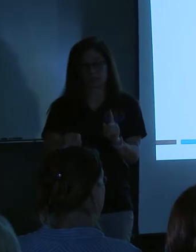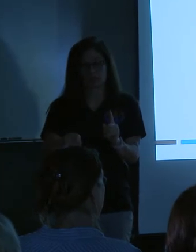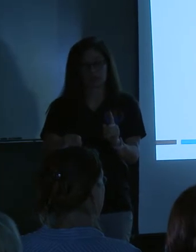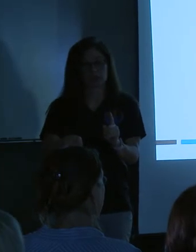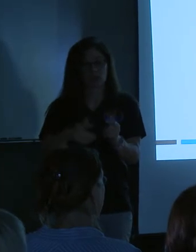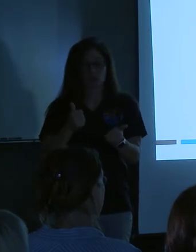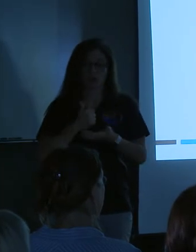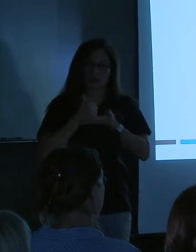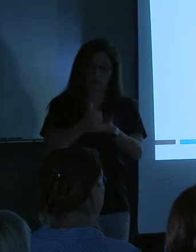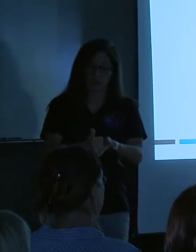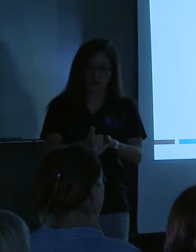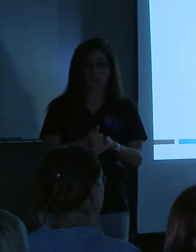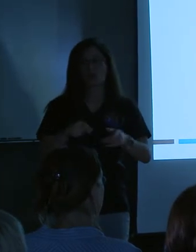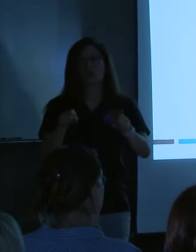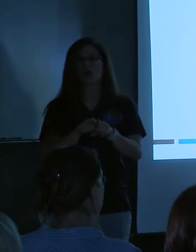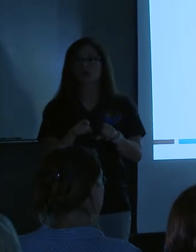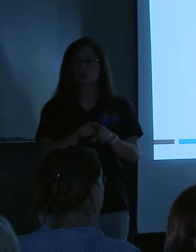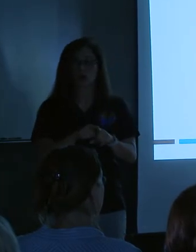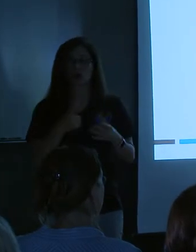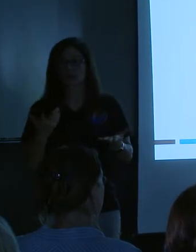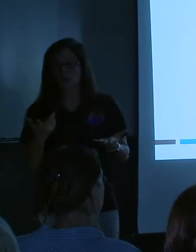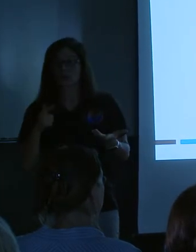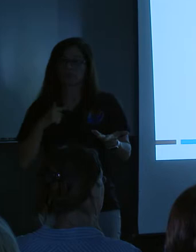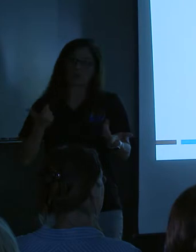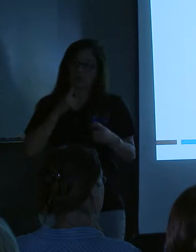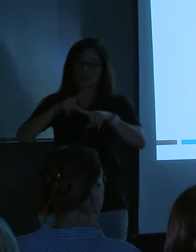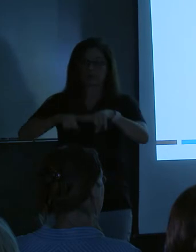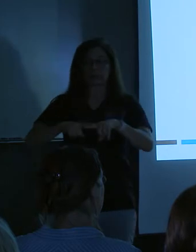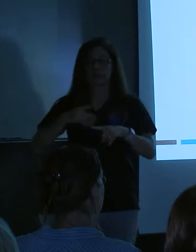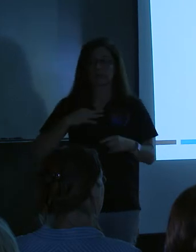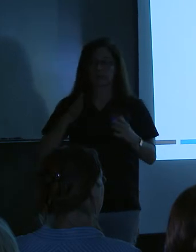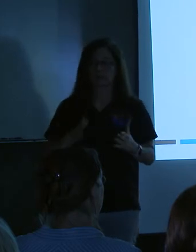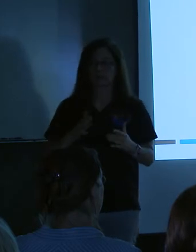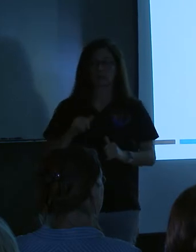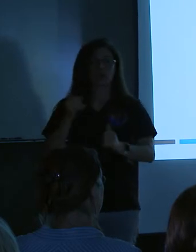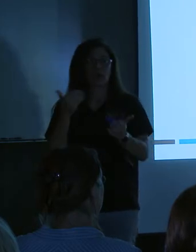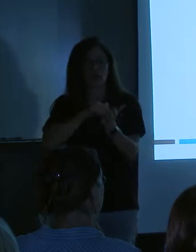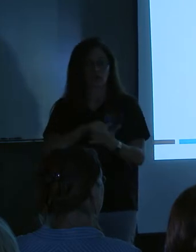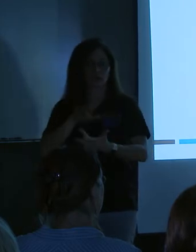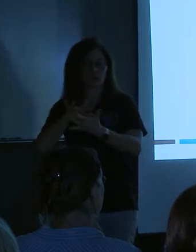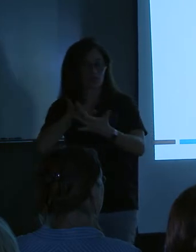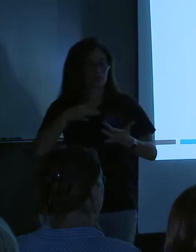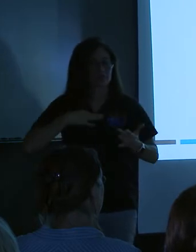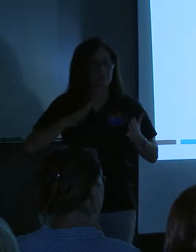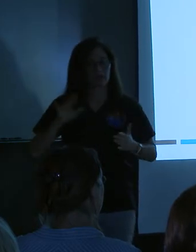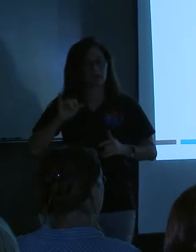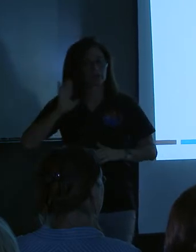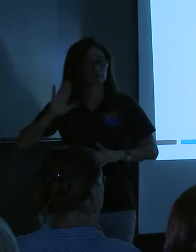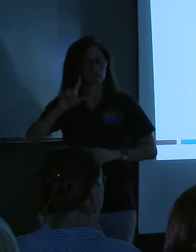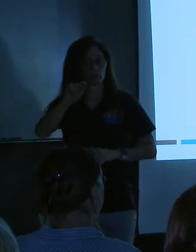meet their needs. We're also kind of at the mercy of the volunteers that are out there. We're reaching back out to volunteers that we had back in 2010.